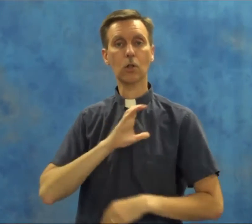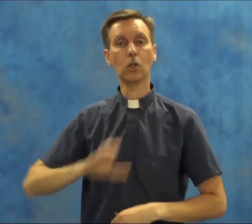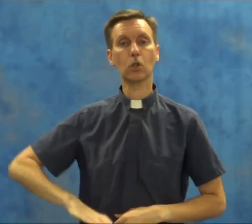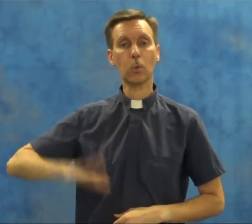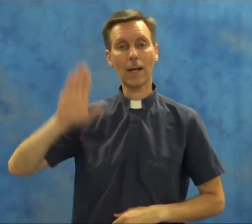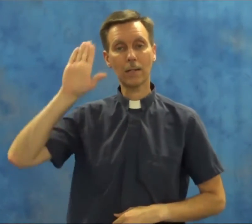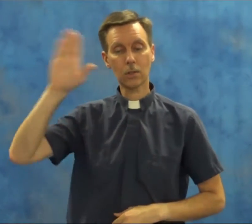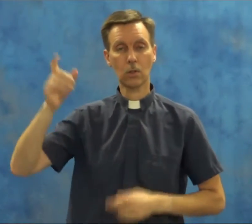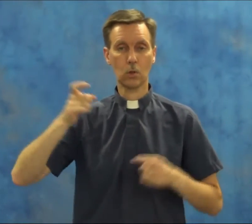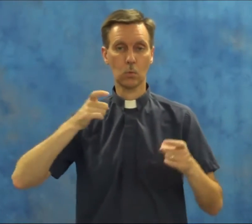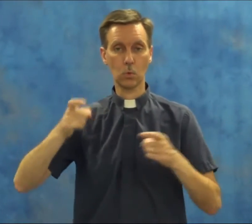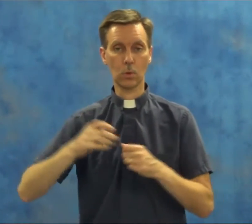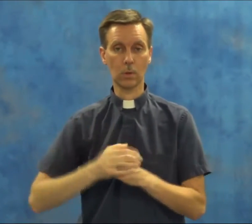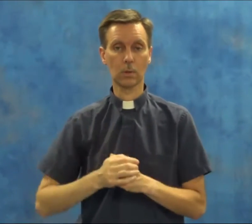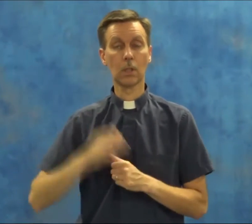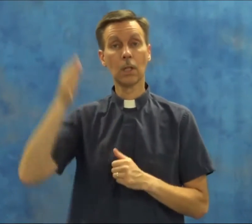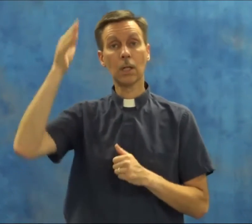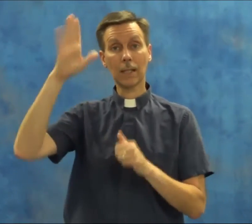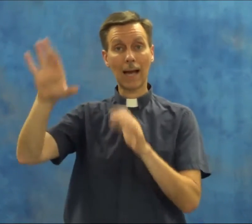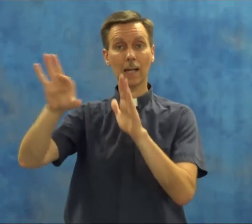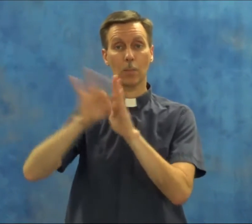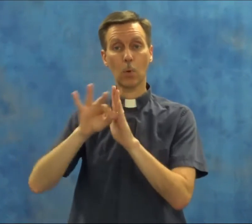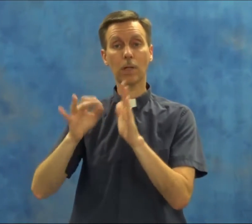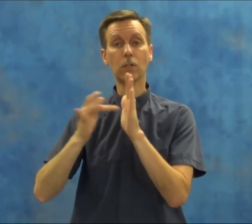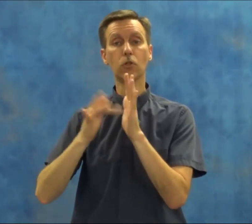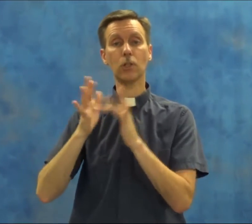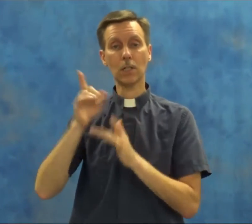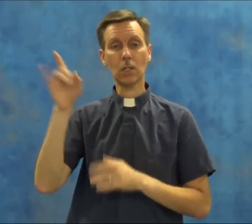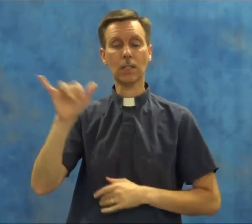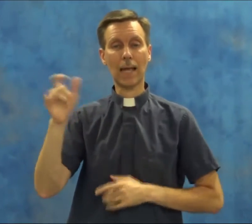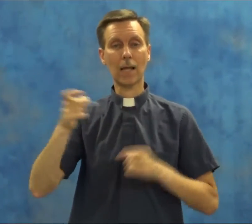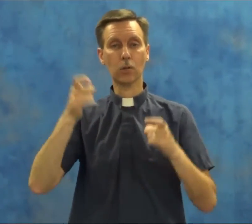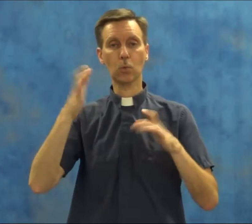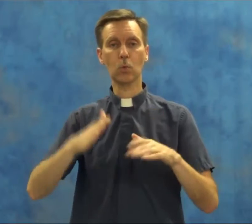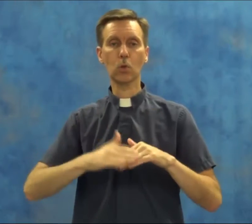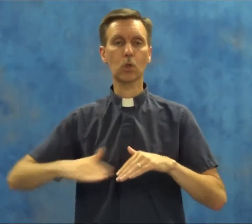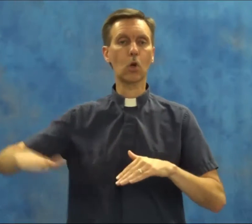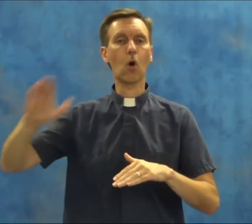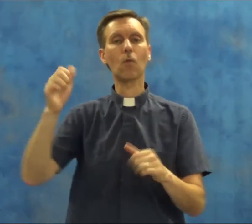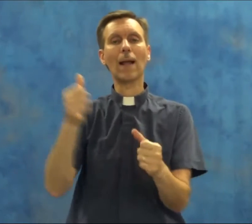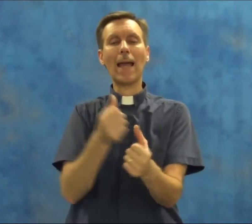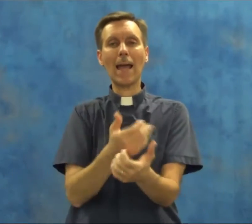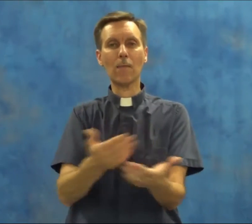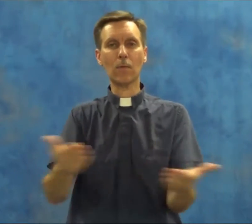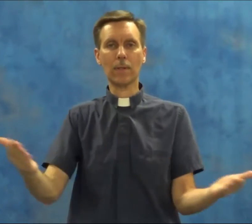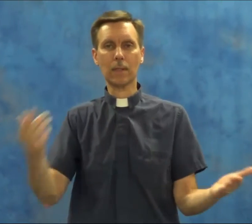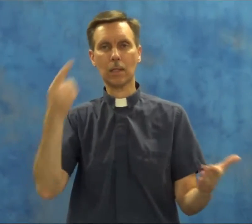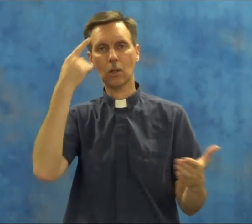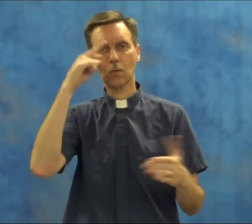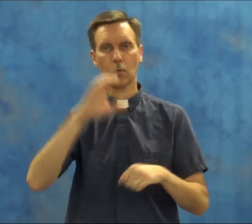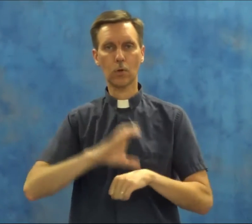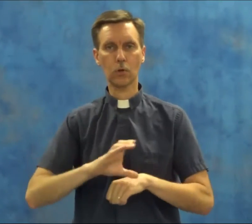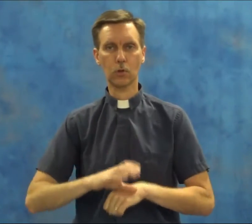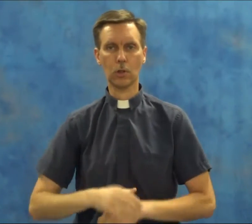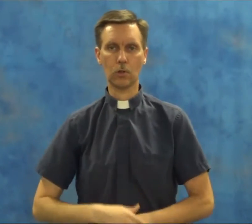Christ's rule. God appointed Jesus as the ruler over everything for the church. church.